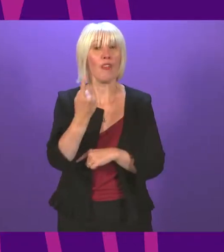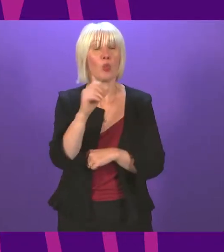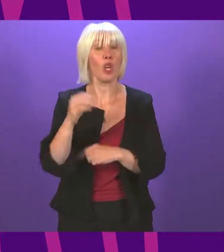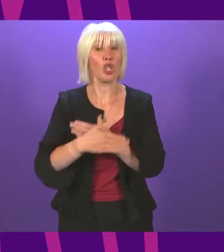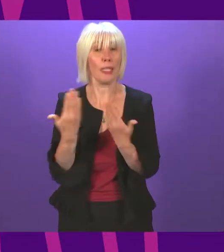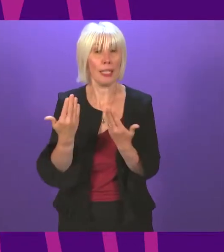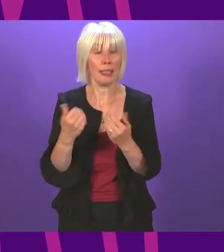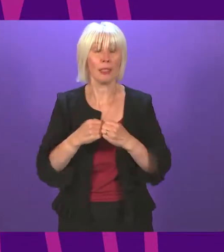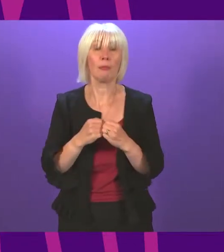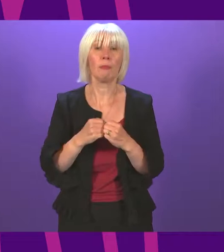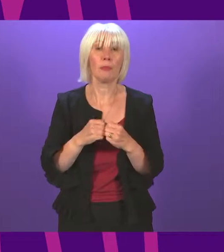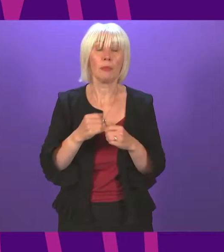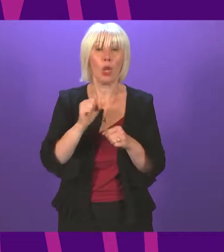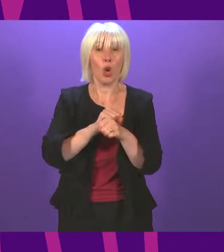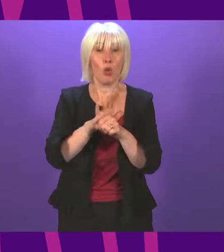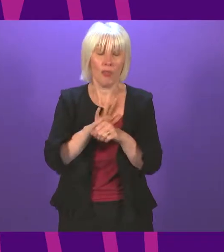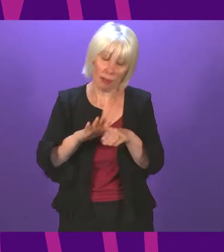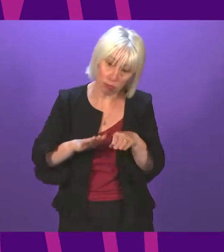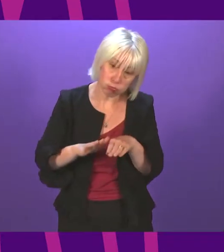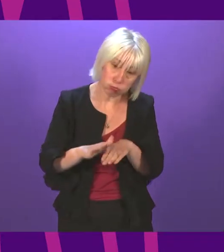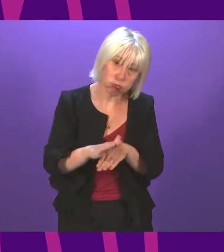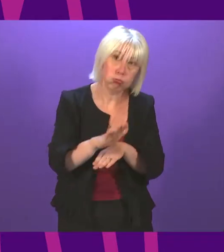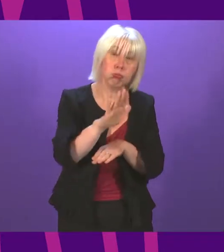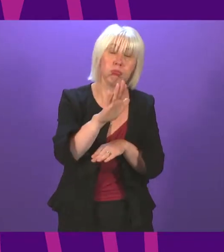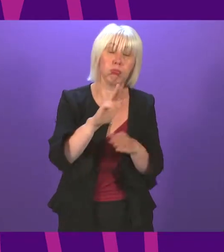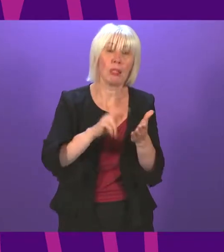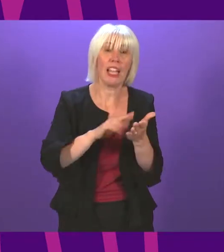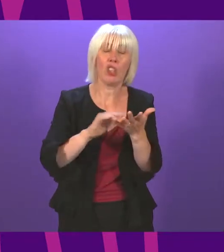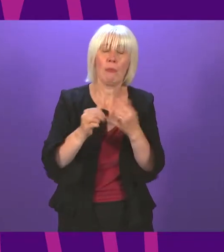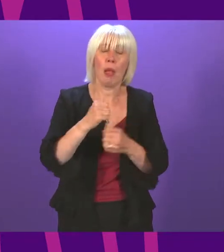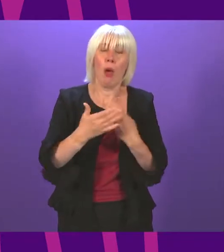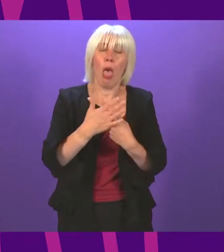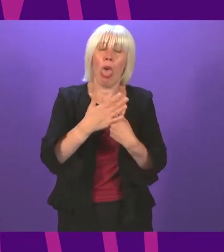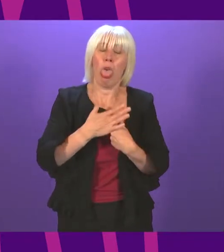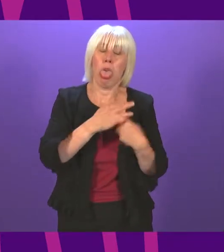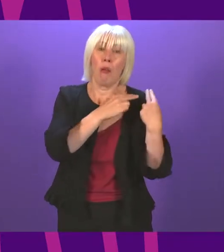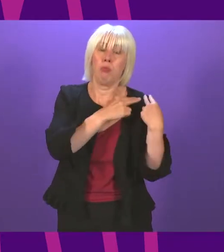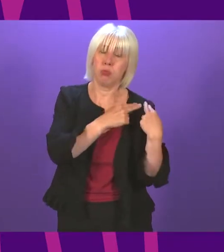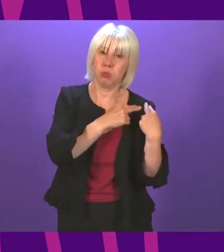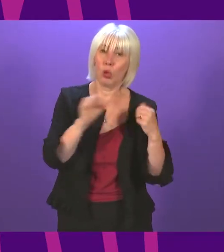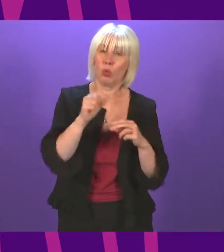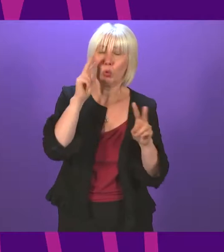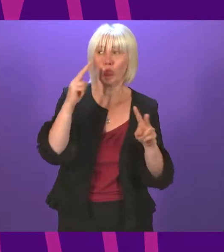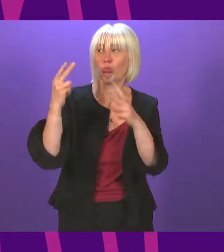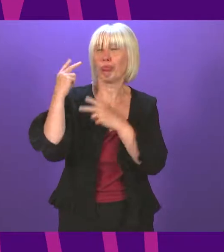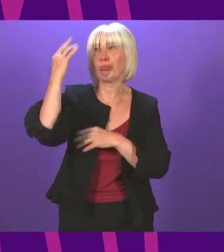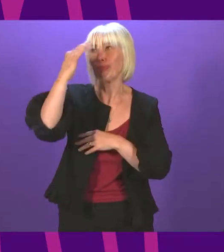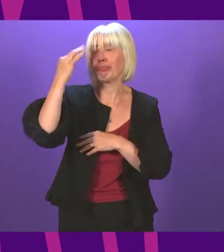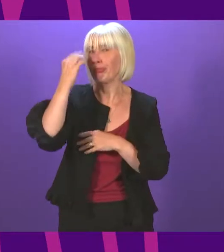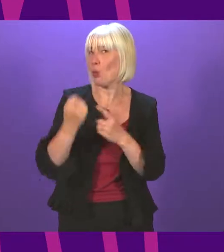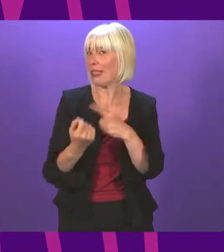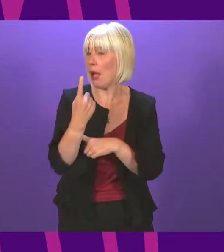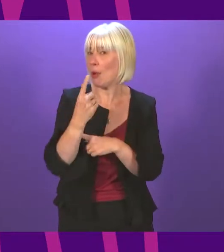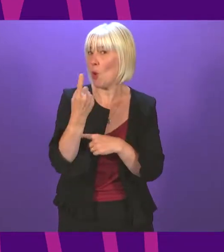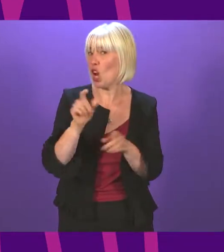cases continue to soar and our NHS is placed under increasing pressure, it makes sense to reflect on what has been achieved in the first 100 days